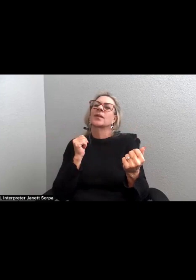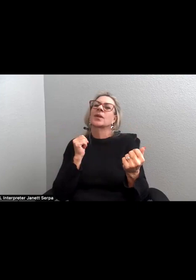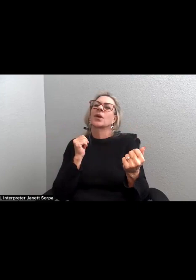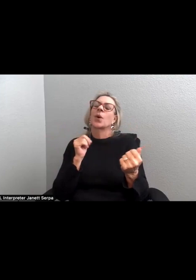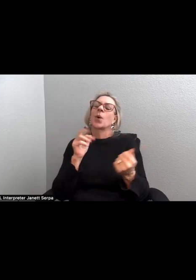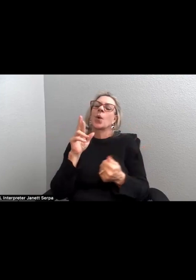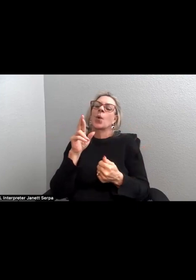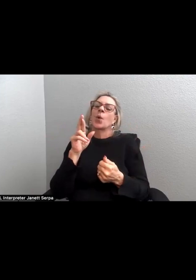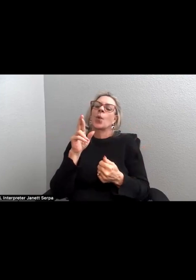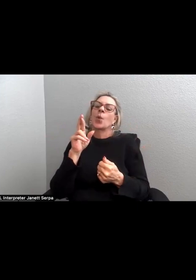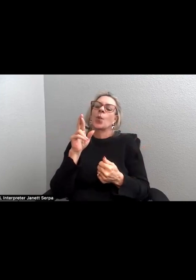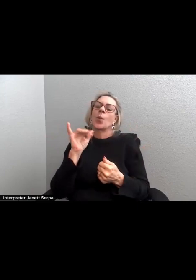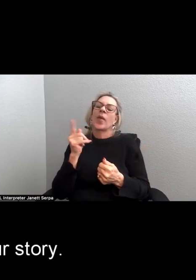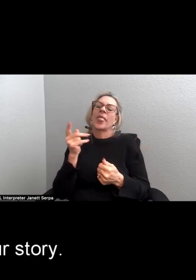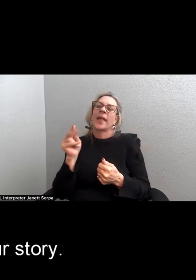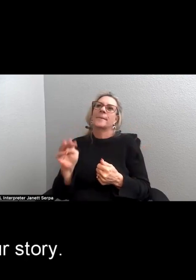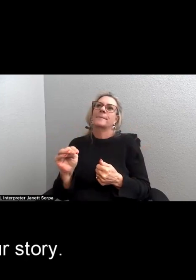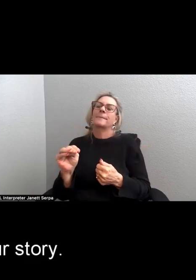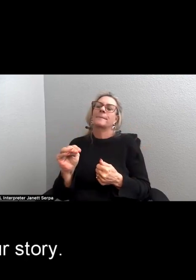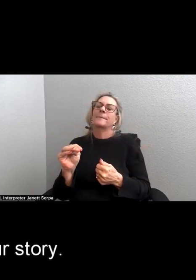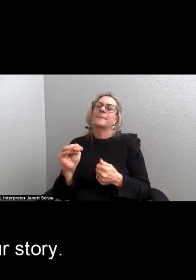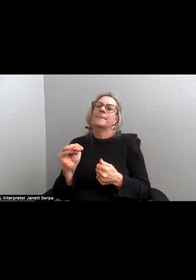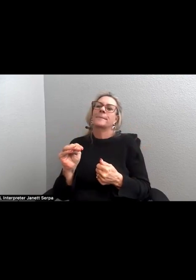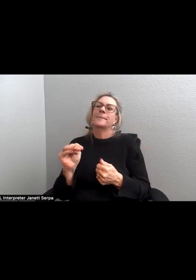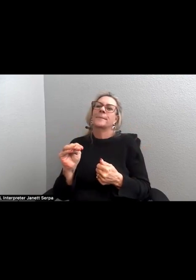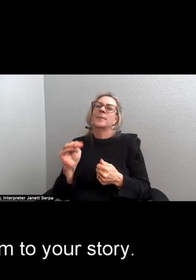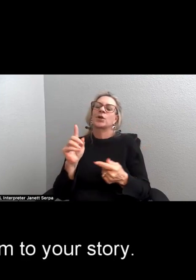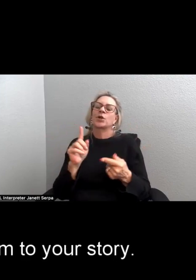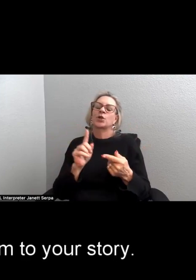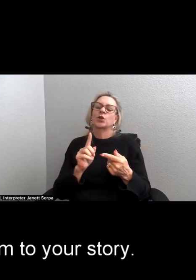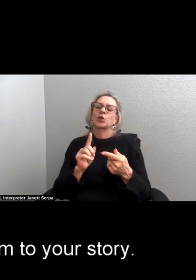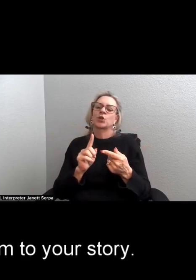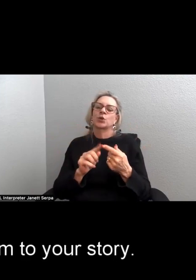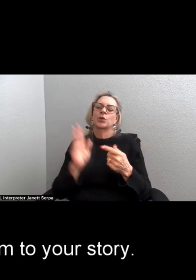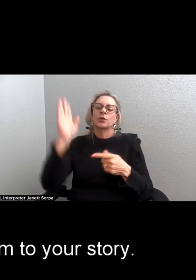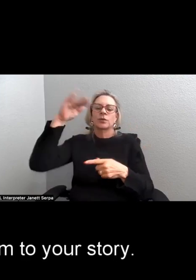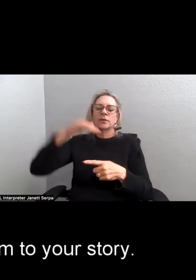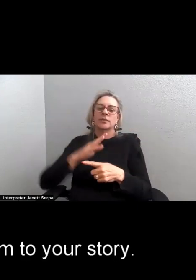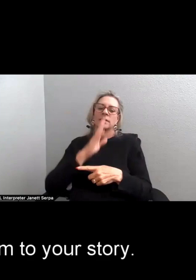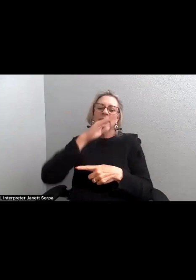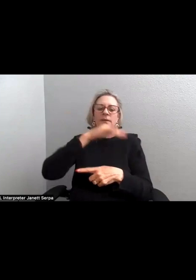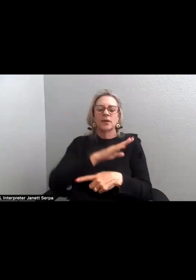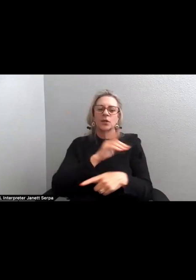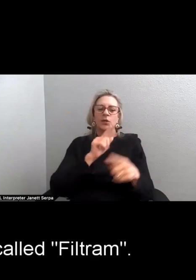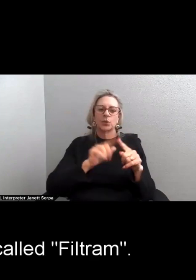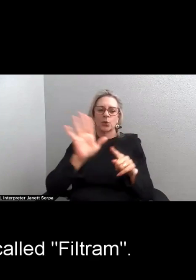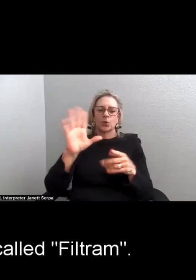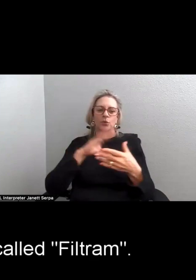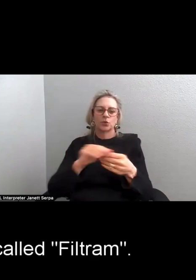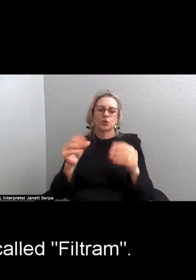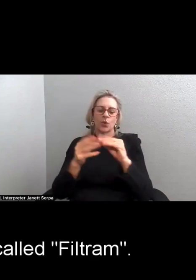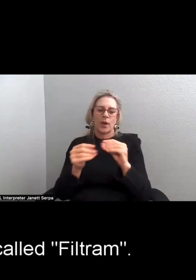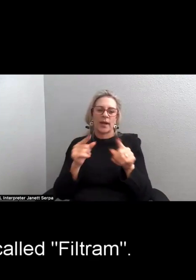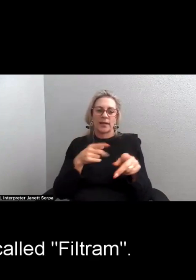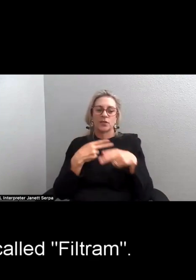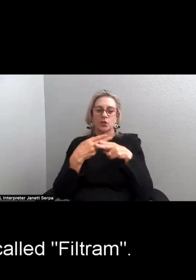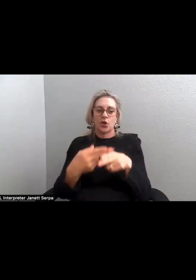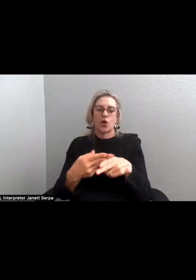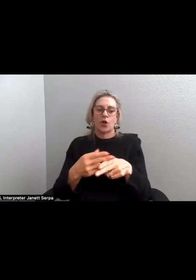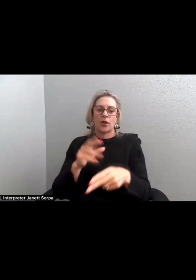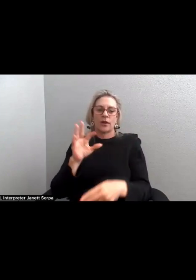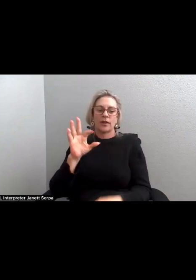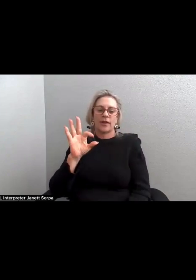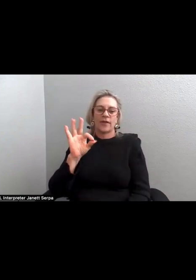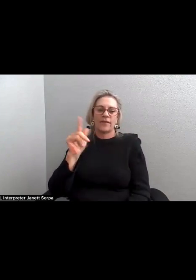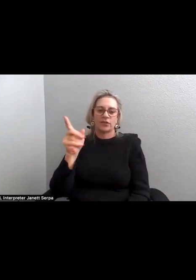to, you know, it's to your story. It affords a rhythm to your story. And this one is called Filtrum.